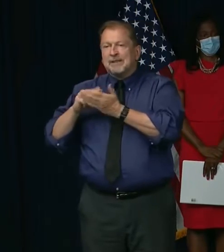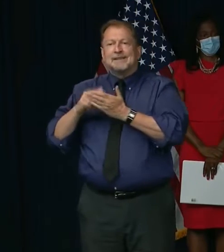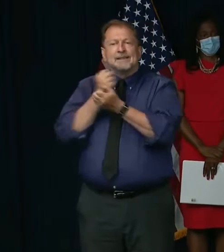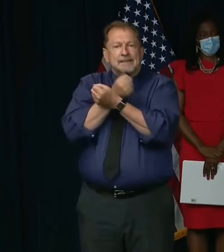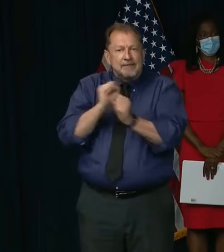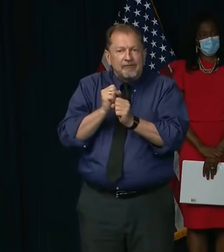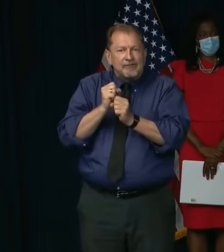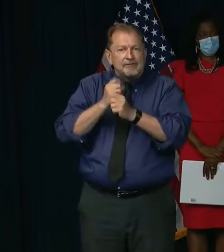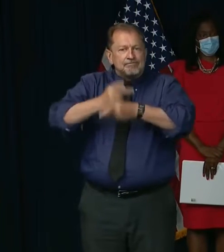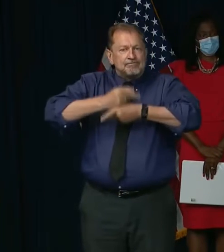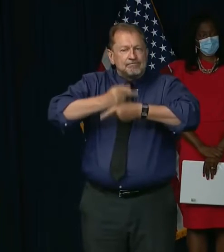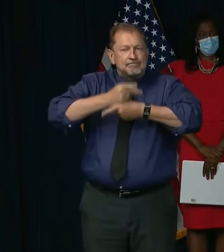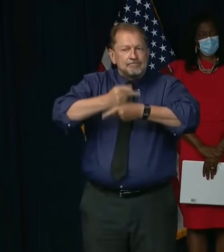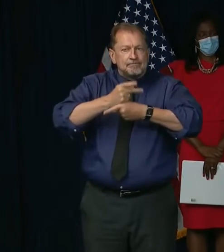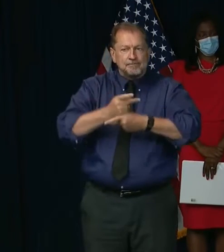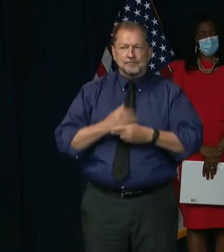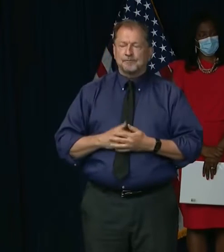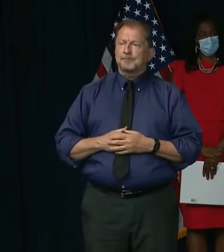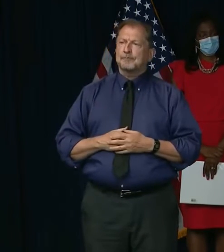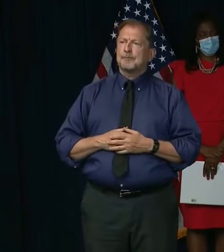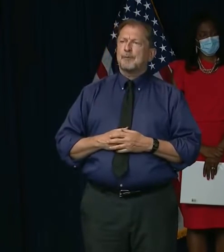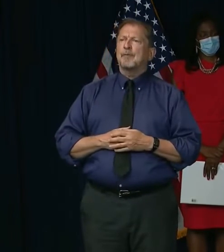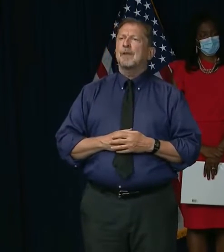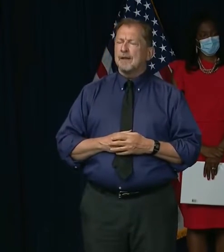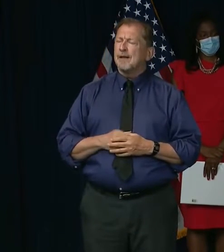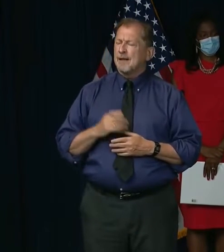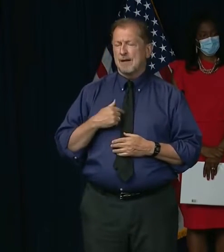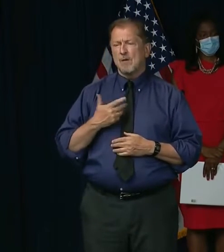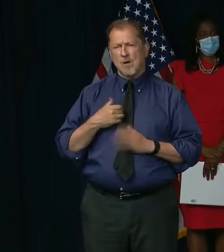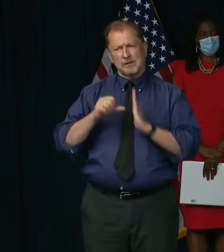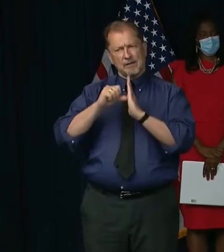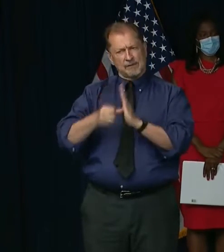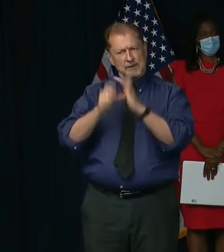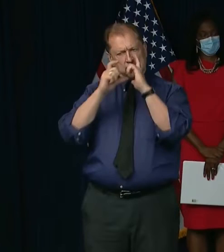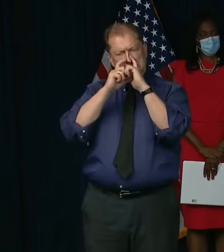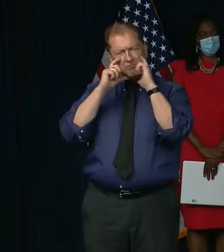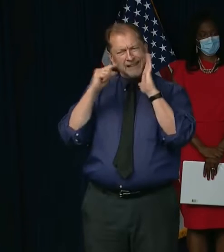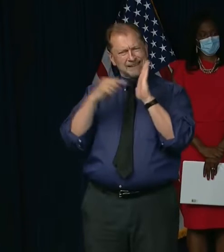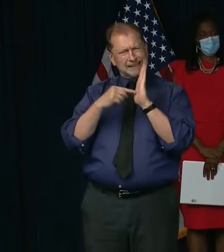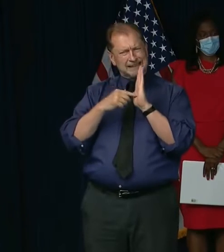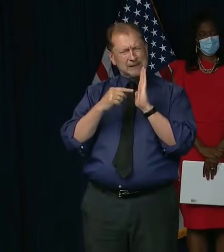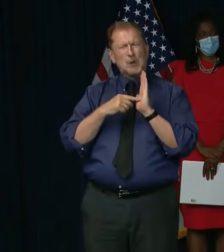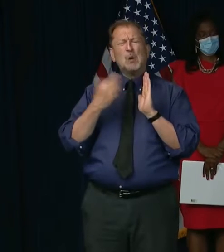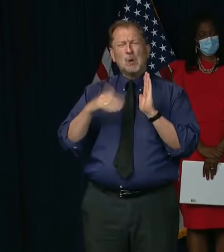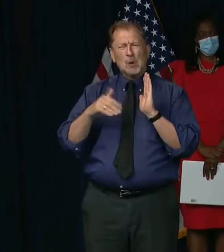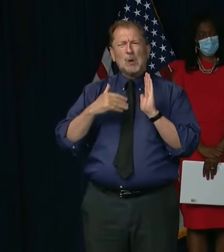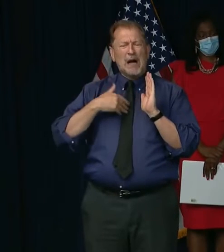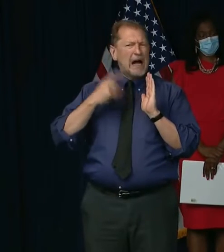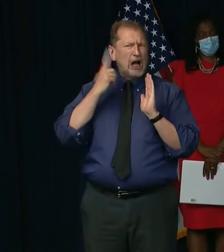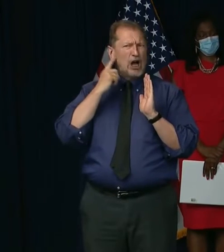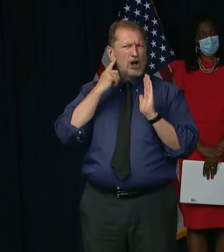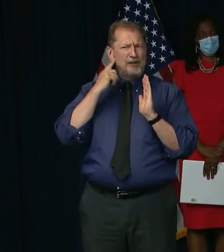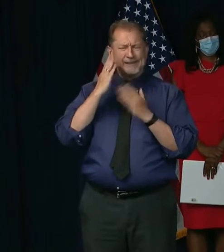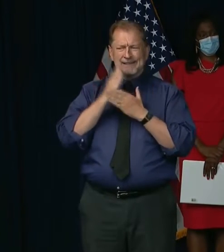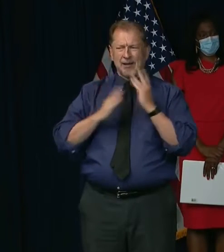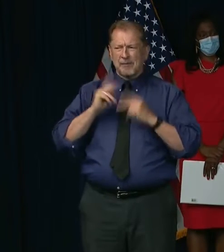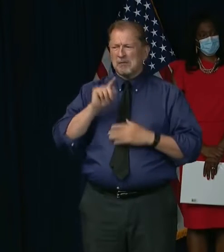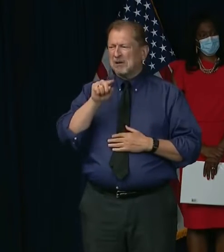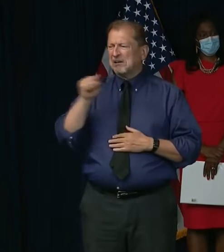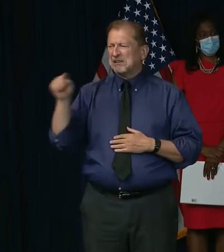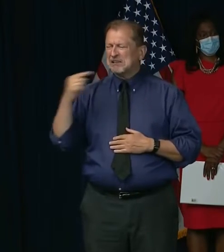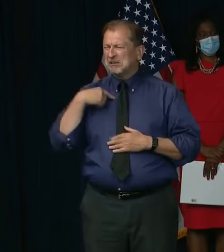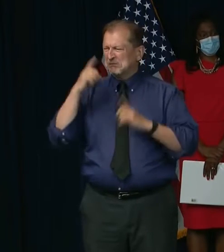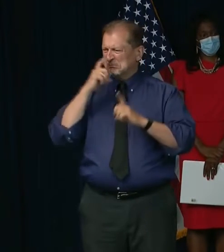I want to say a few more words about masks because I'm really worried, as I understand that many people have come to see